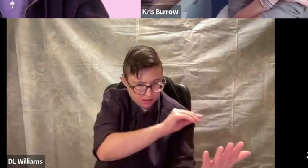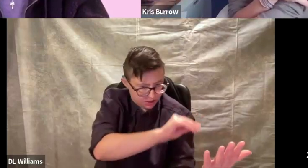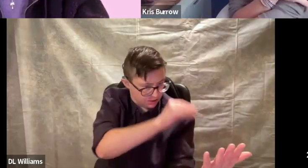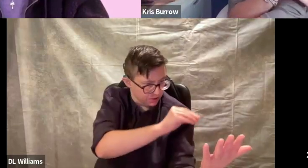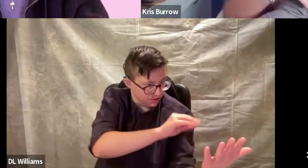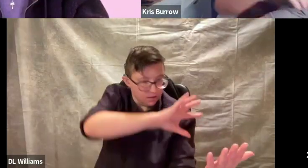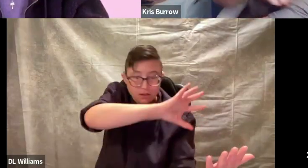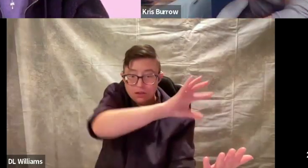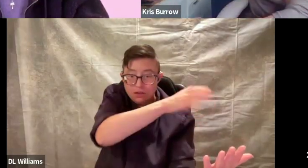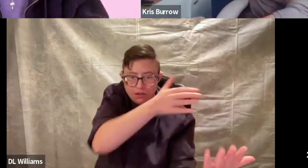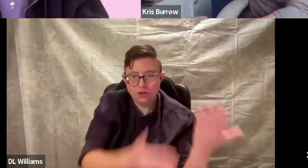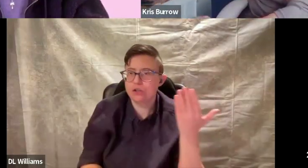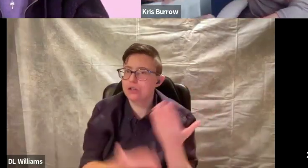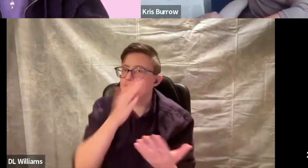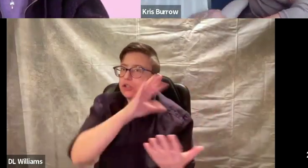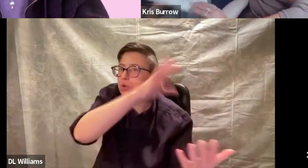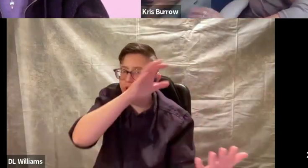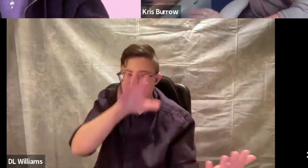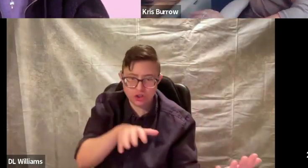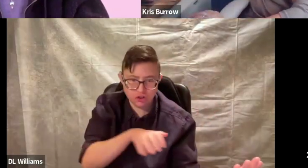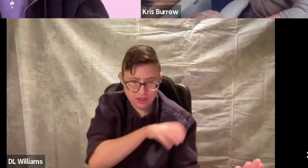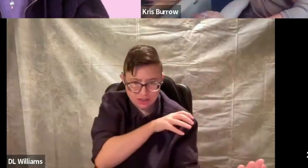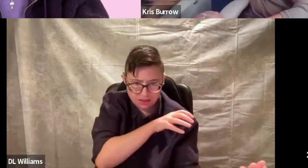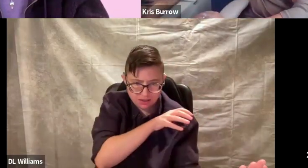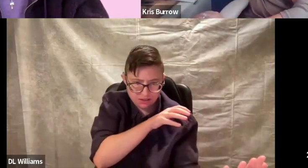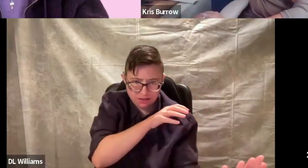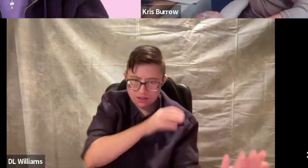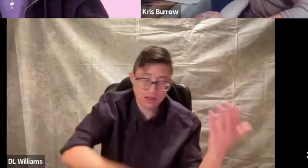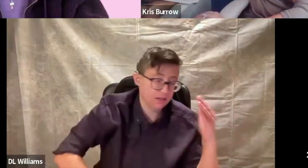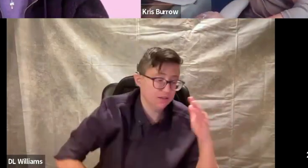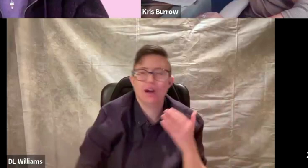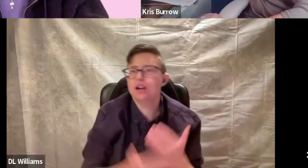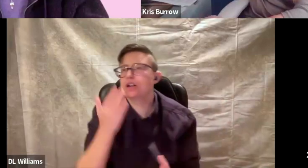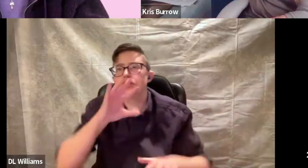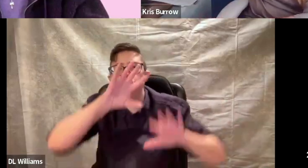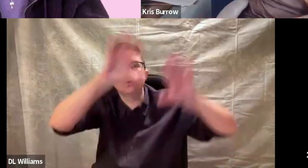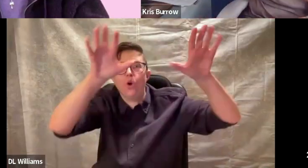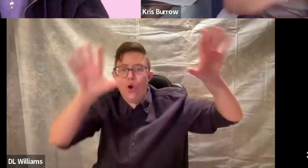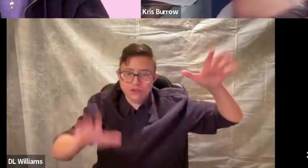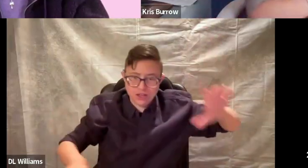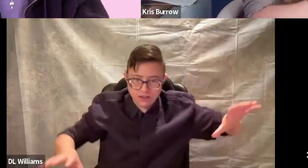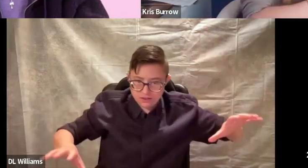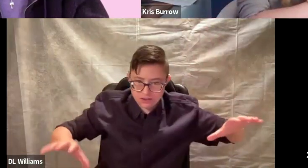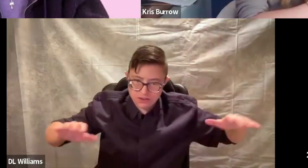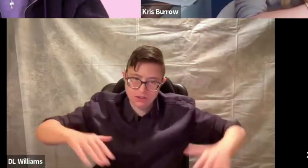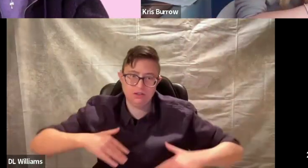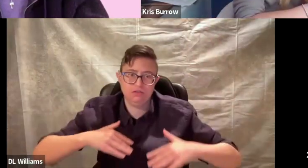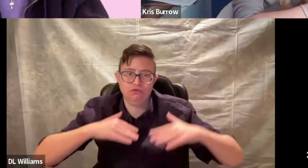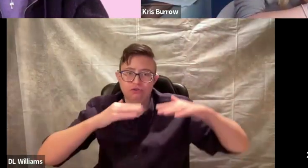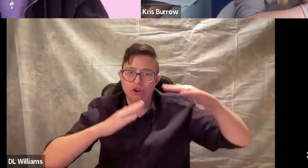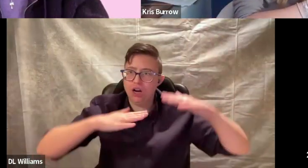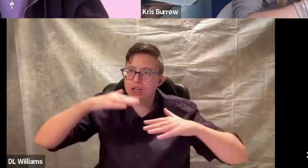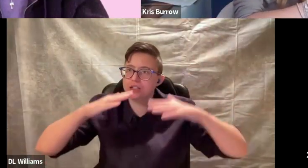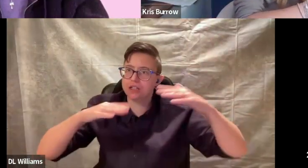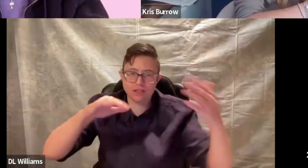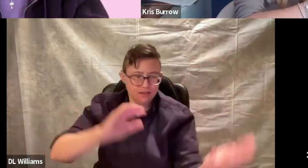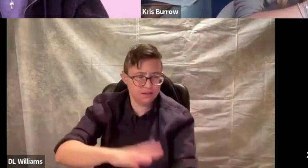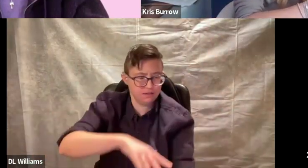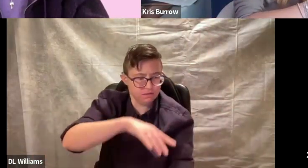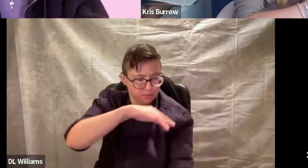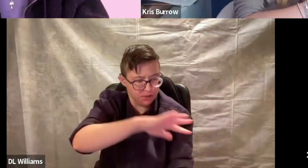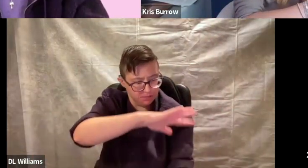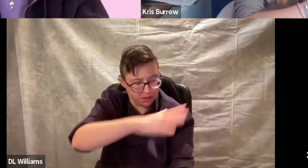appears. New countries, entire new continents, rise